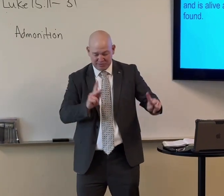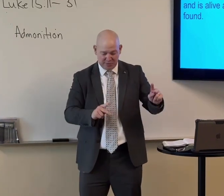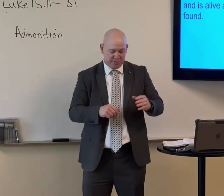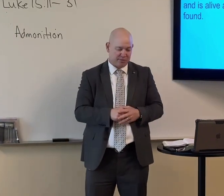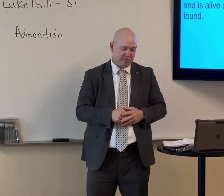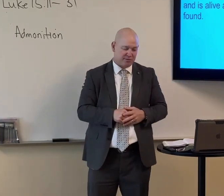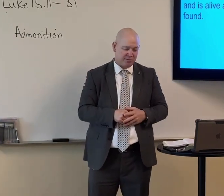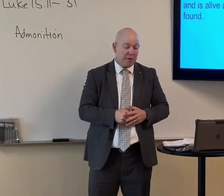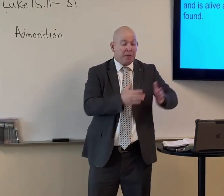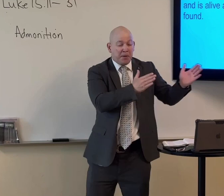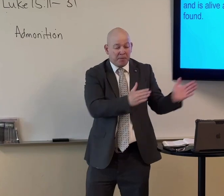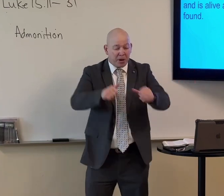A blessing to others.